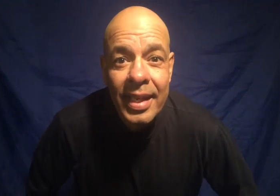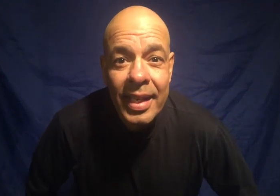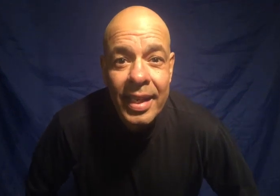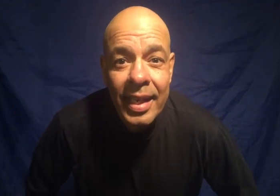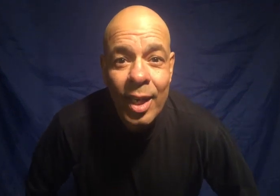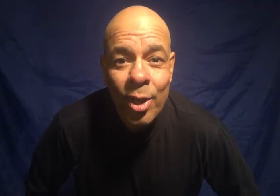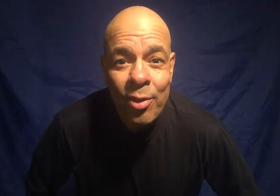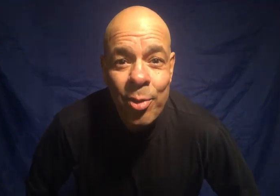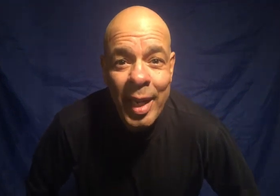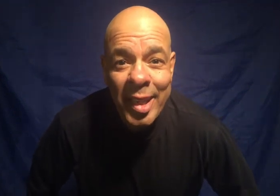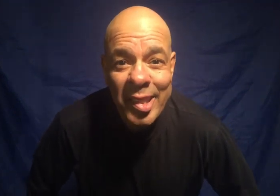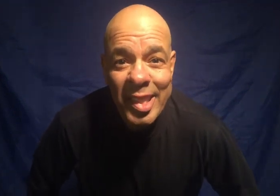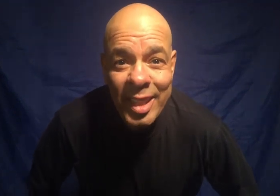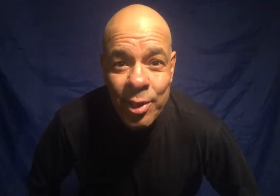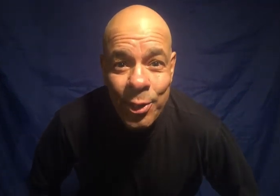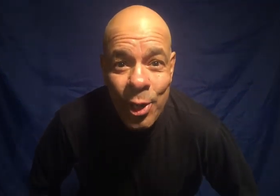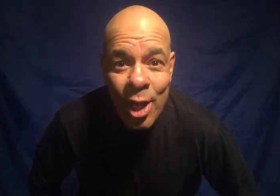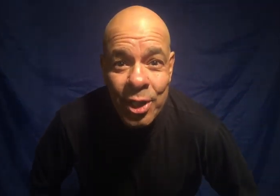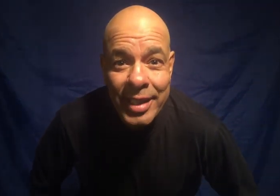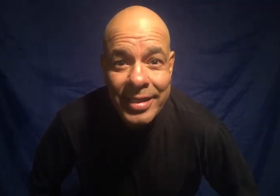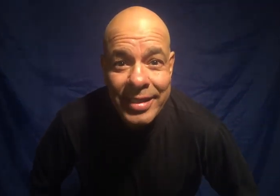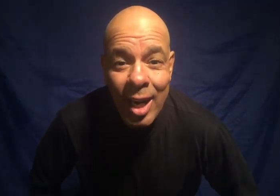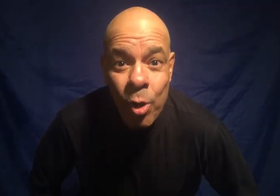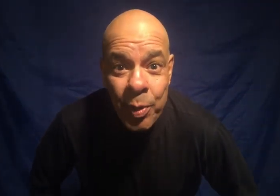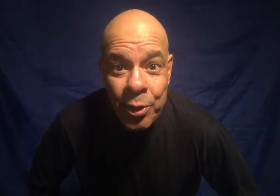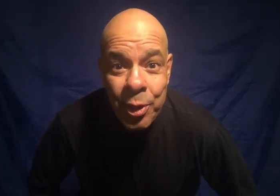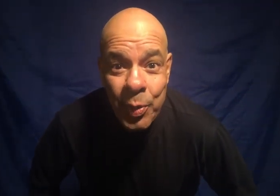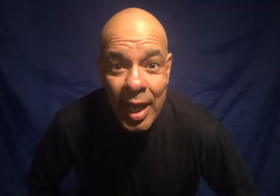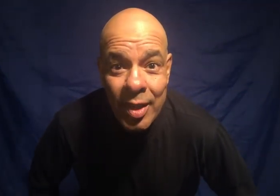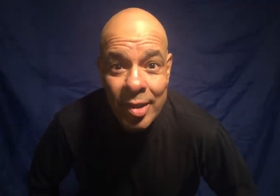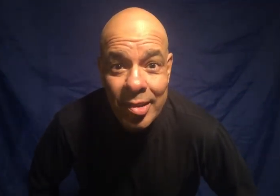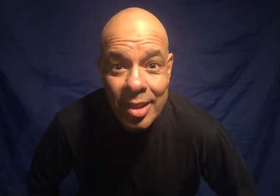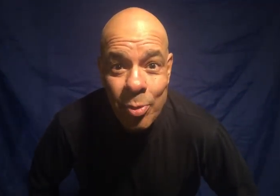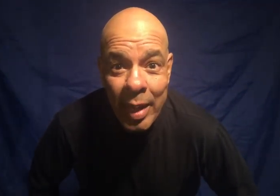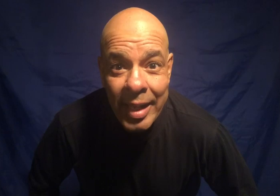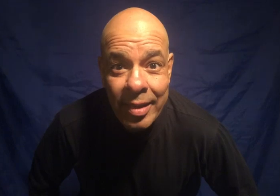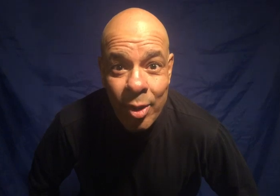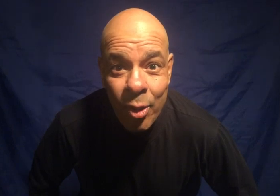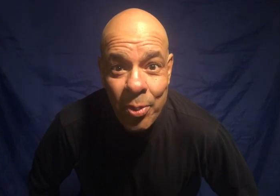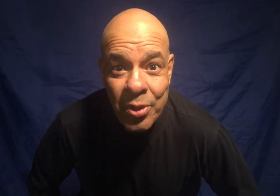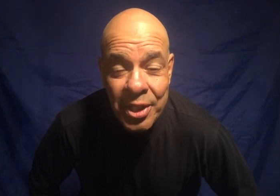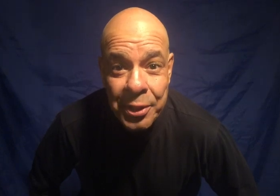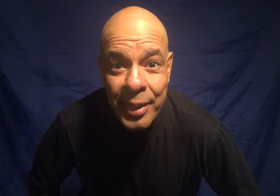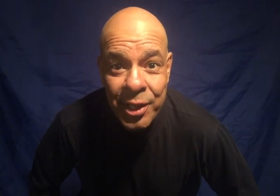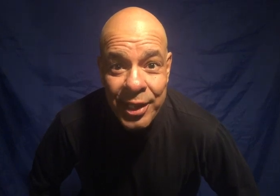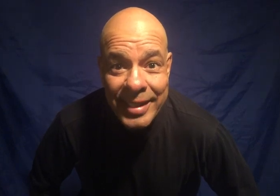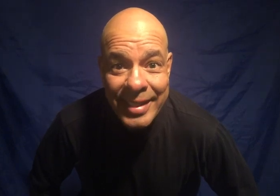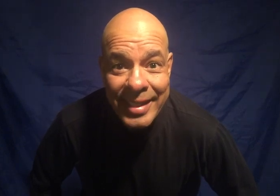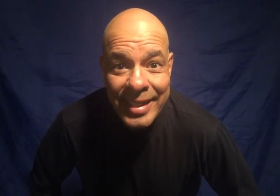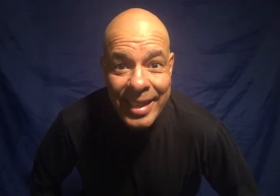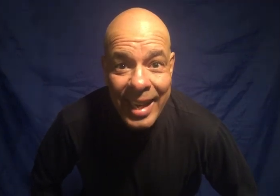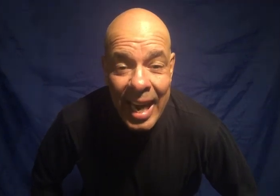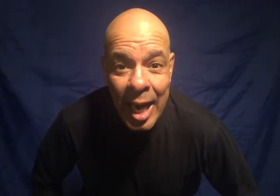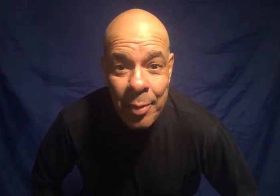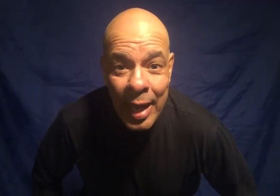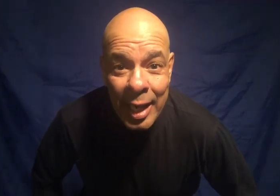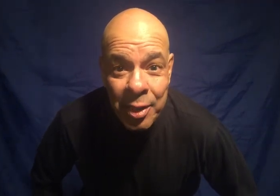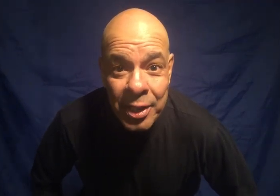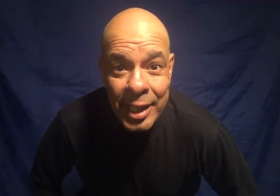Hello everybody this is Antonio Rocha I hope you're doing well despite the global situation I'd like to teach